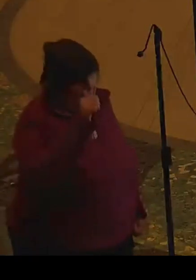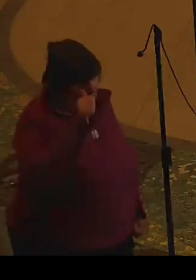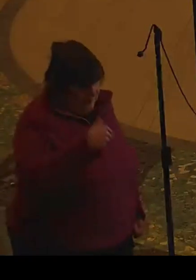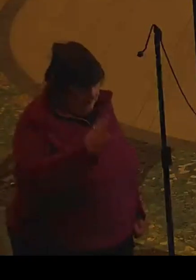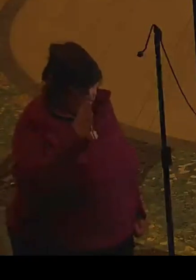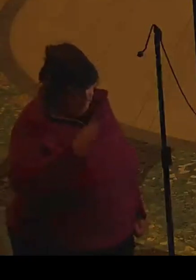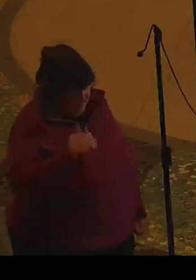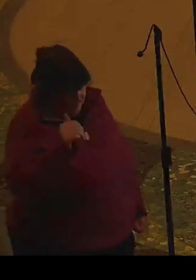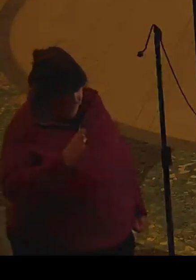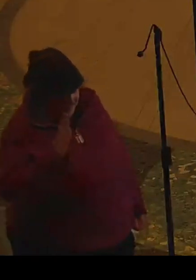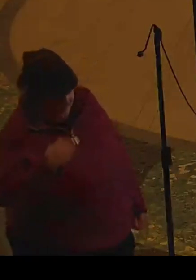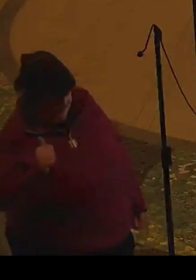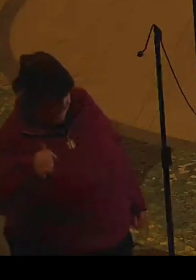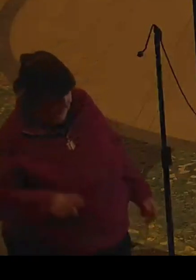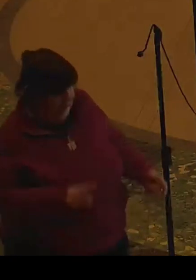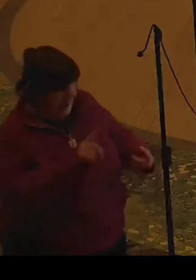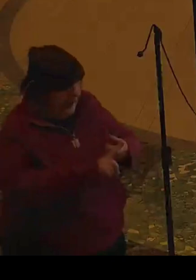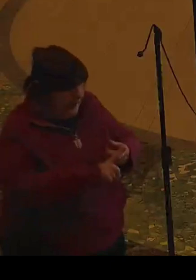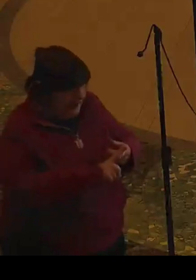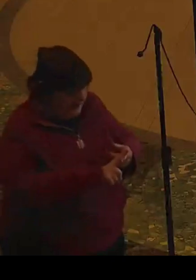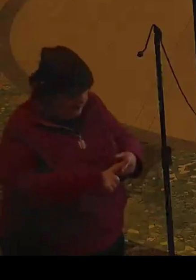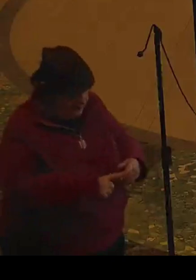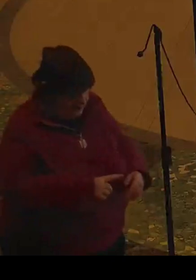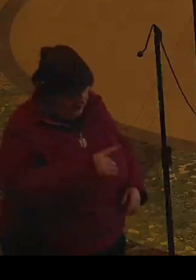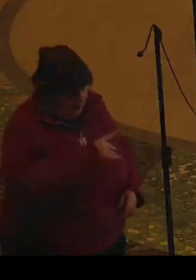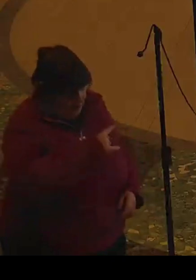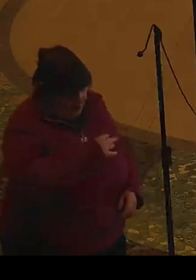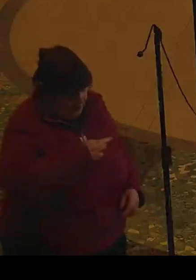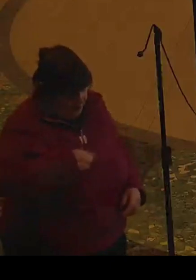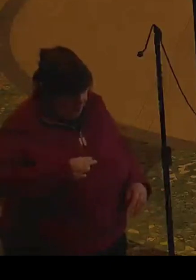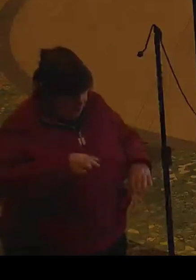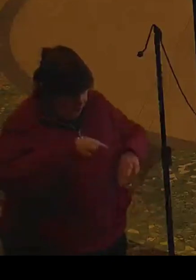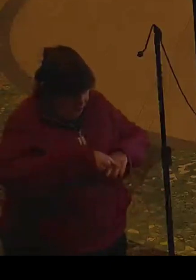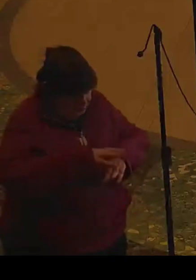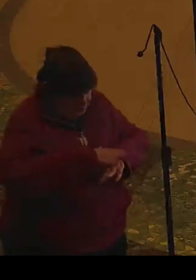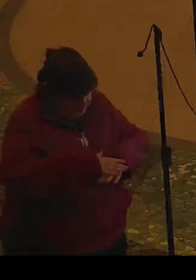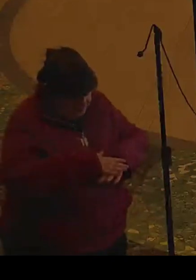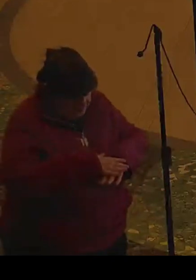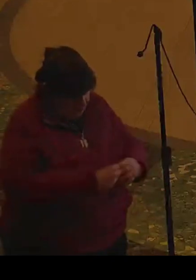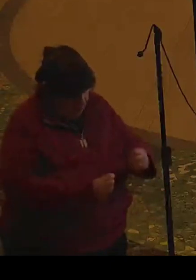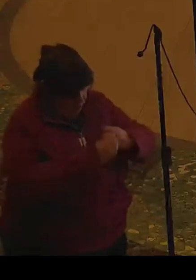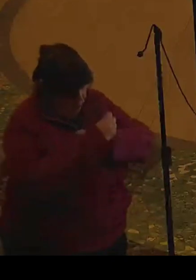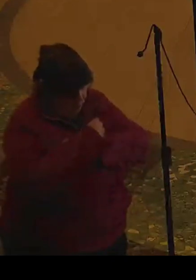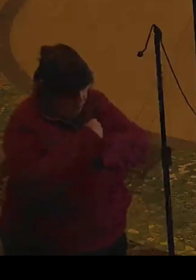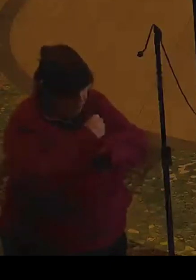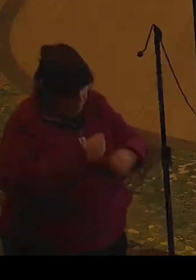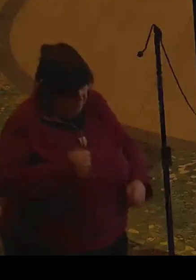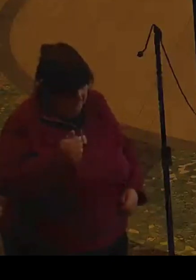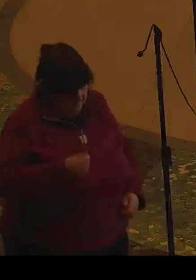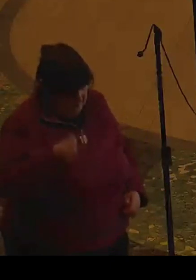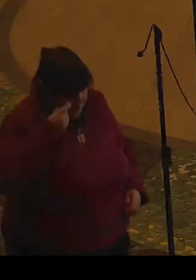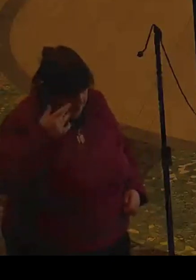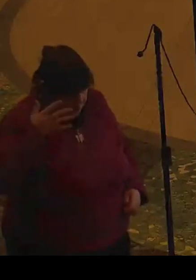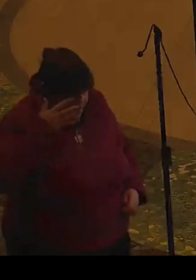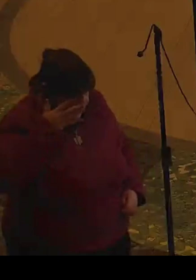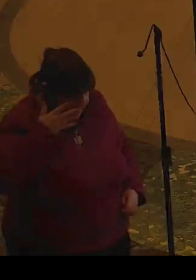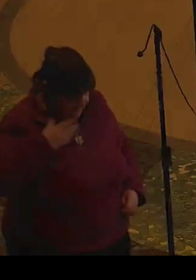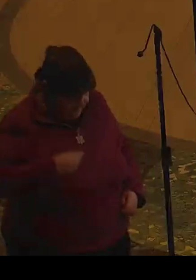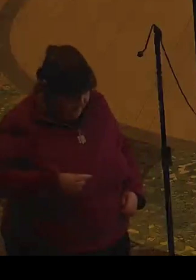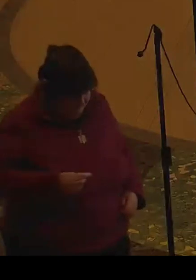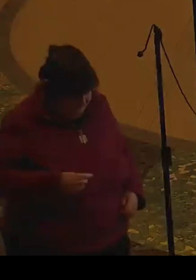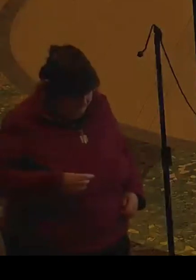A baba and her husband owned a